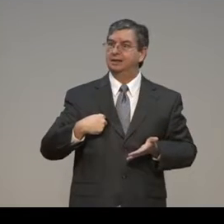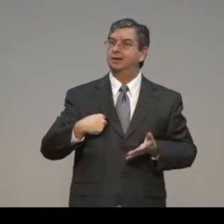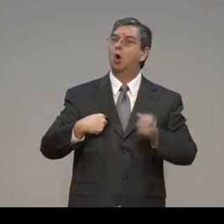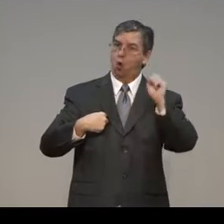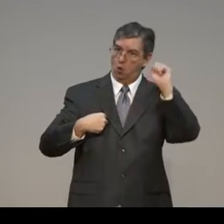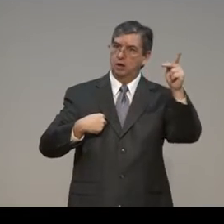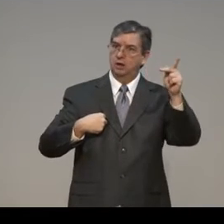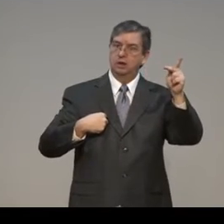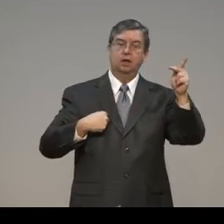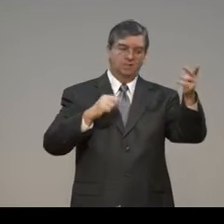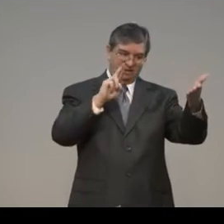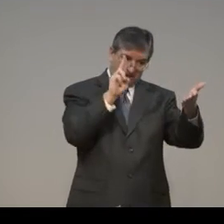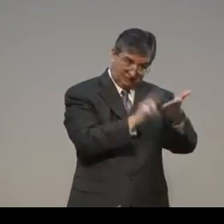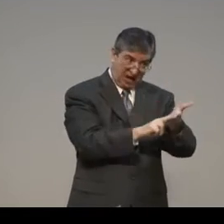employment, you want to talk about your salary.